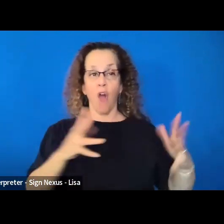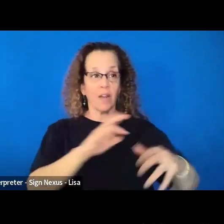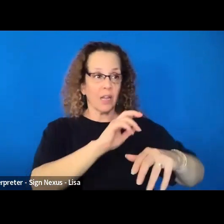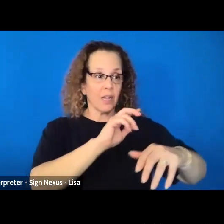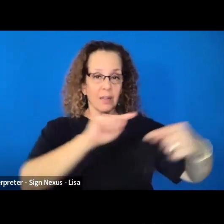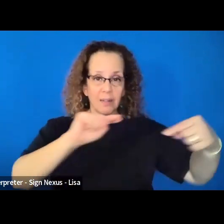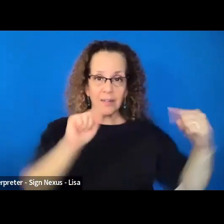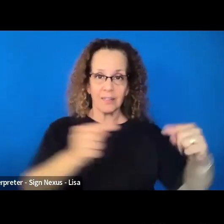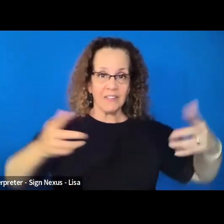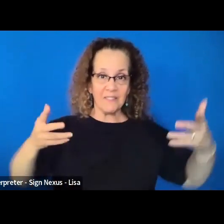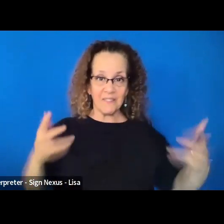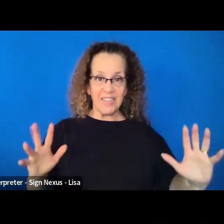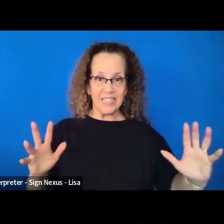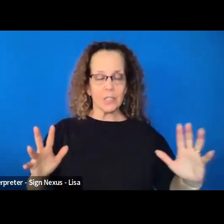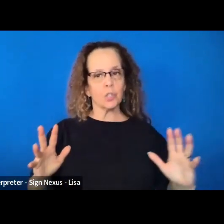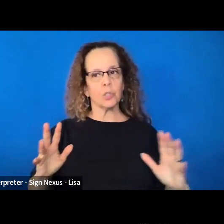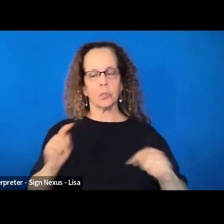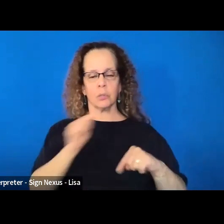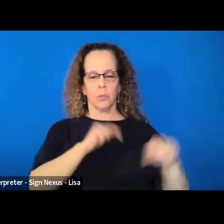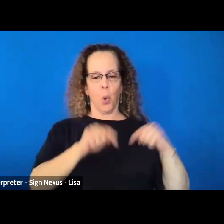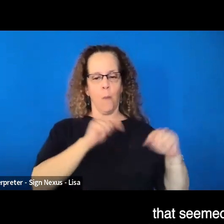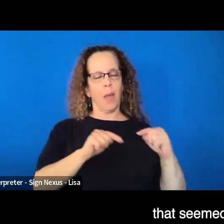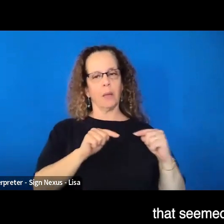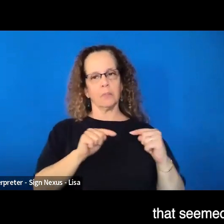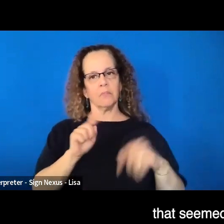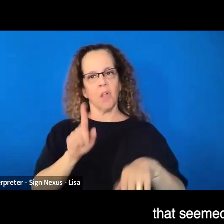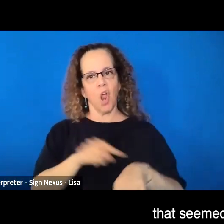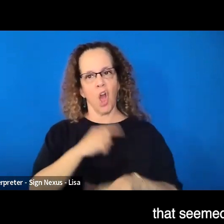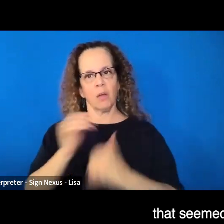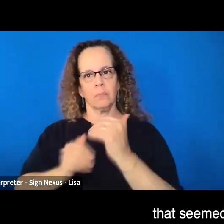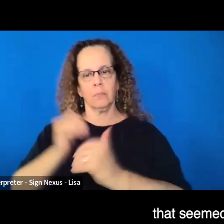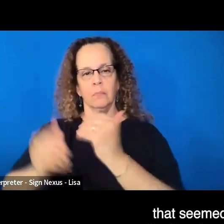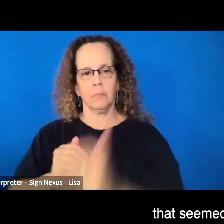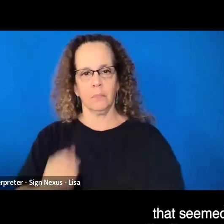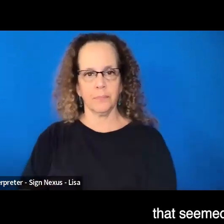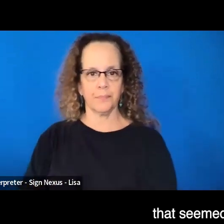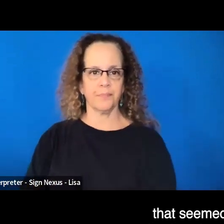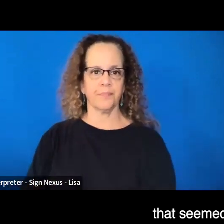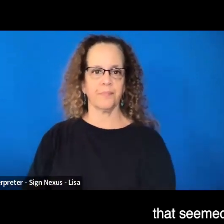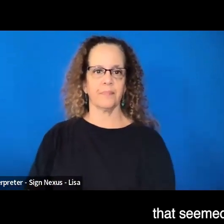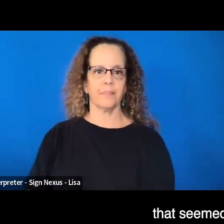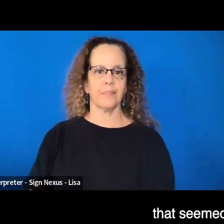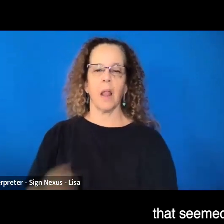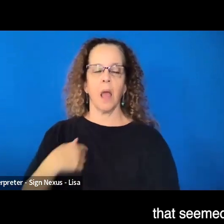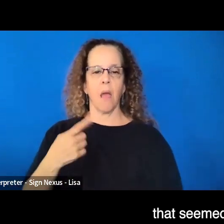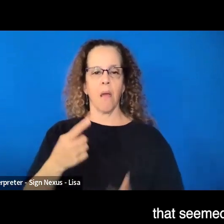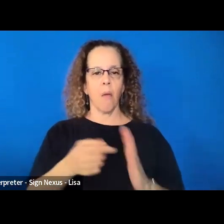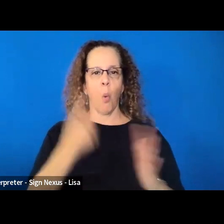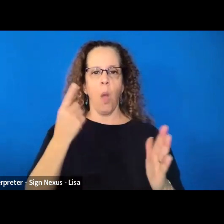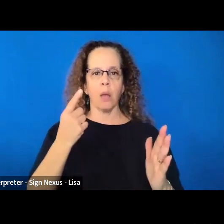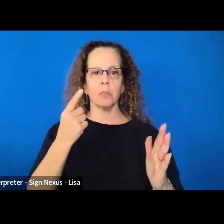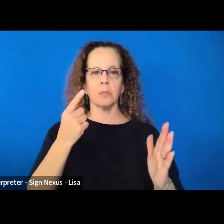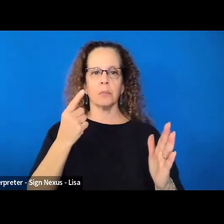lot longer than it was expected. Getting beyond funky features that seemed really cool at the time to designing value,